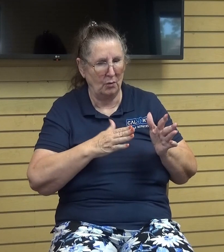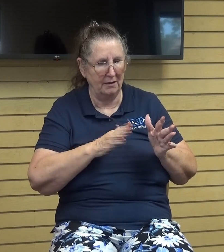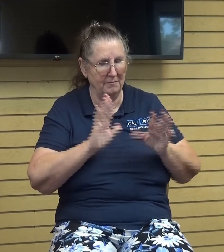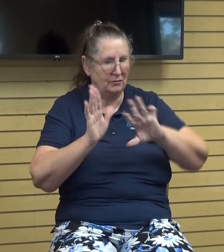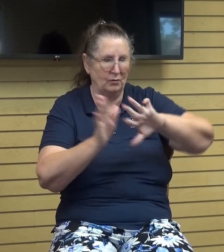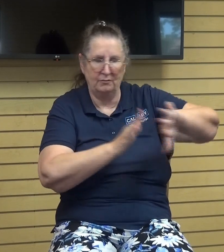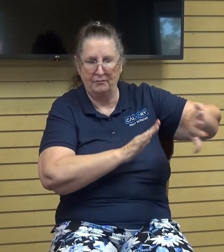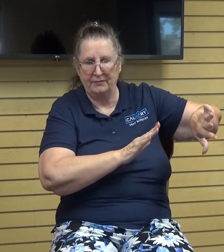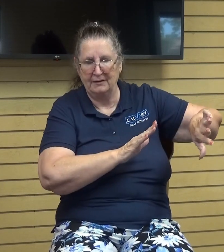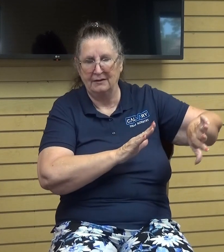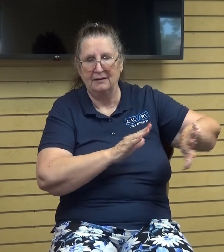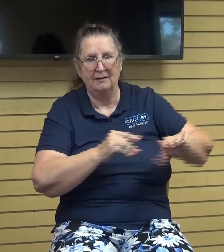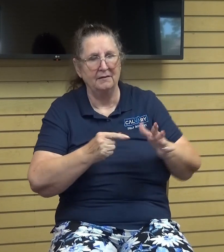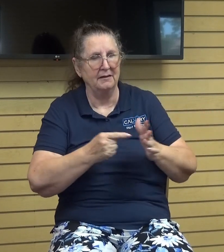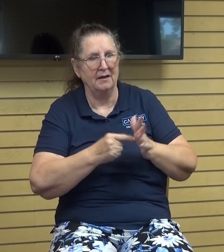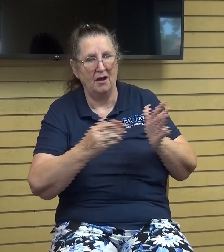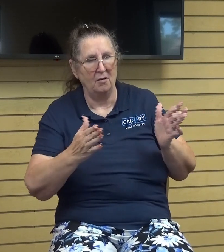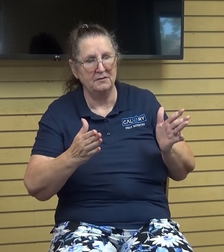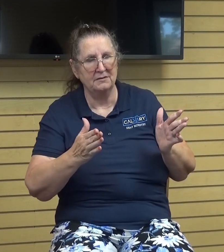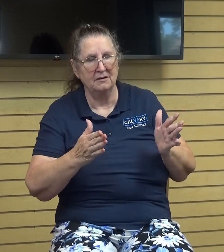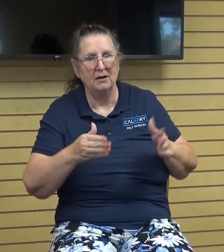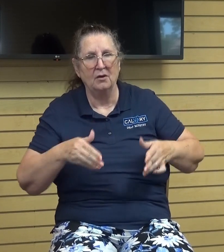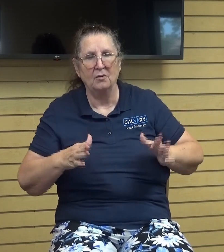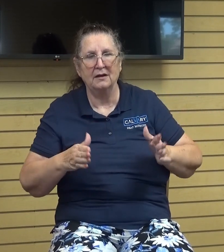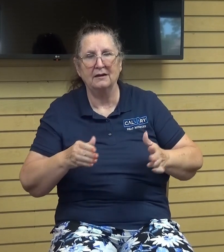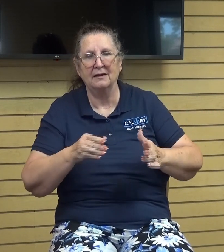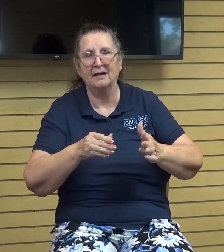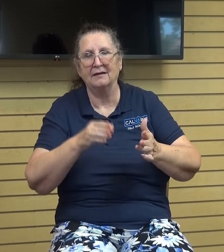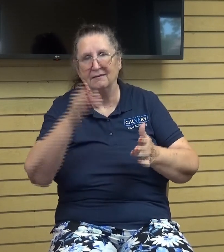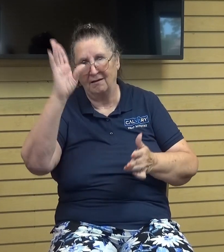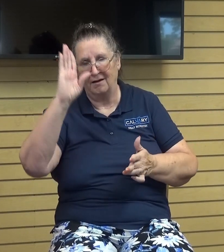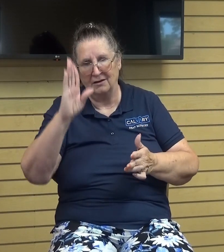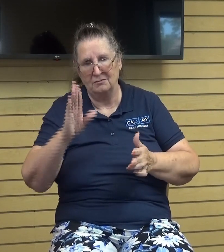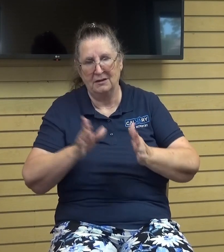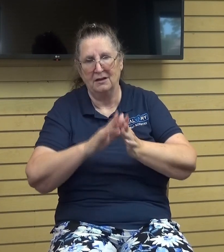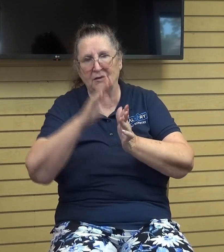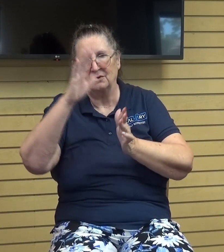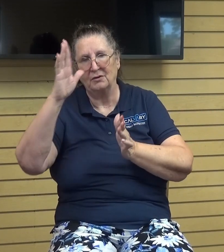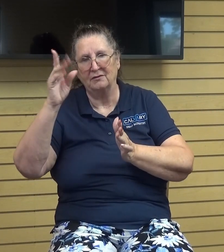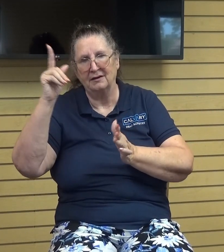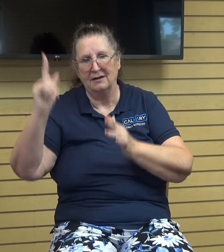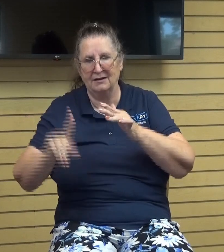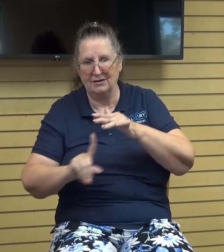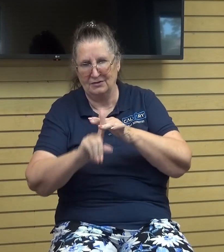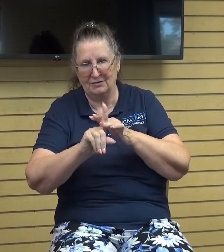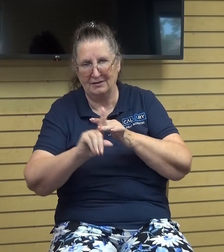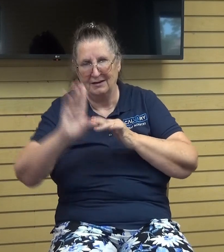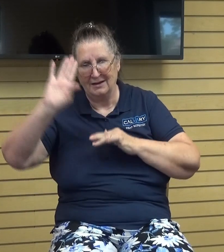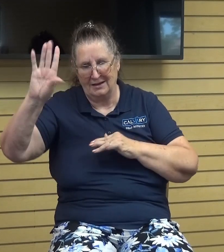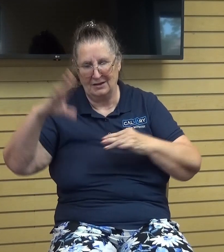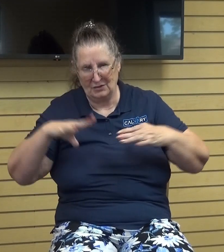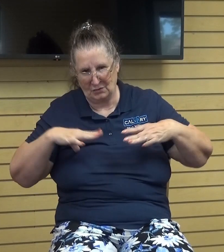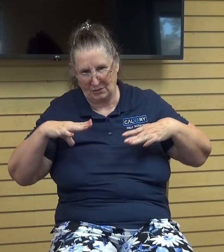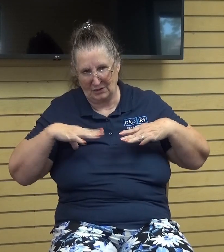be the opposition we let the lord be glorified and he showed up because it was his retreat and it was just